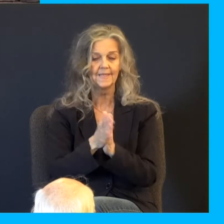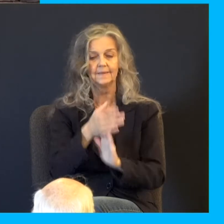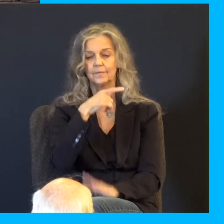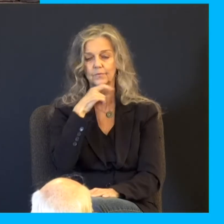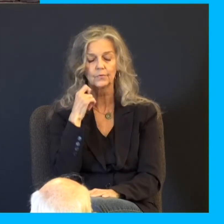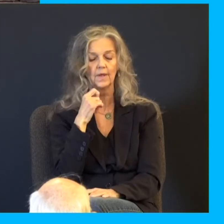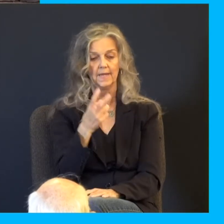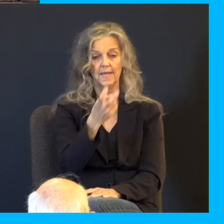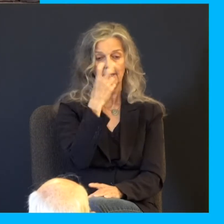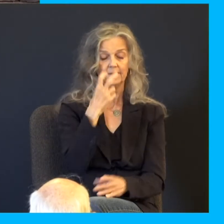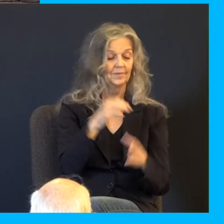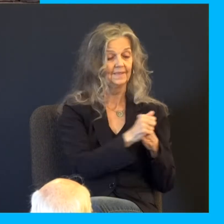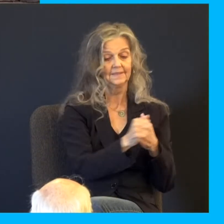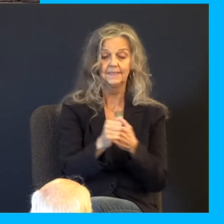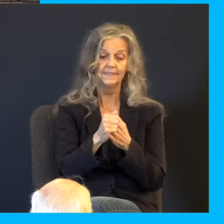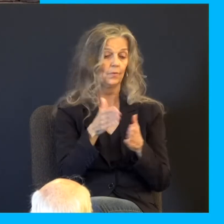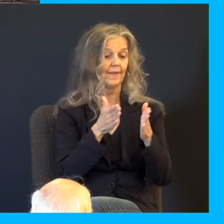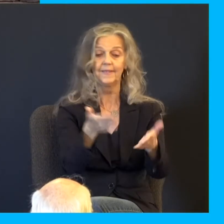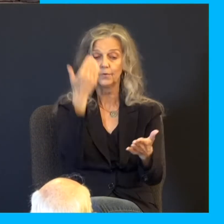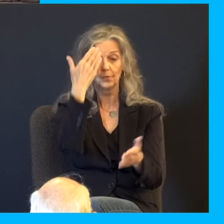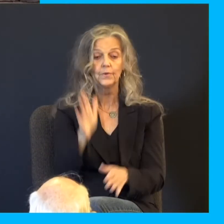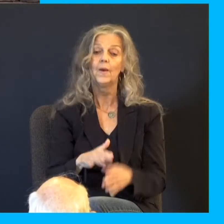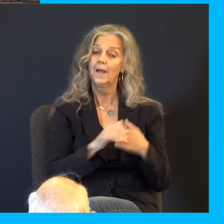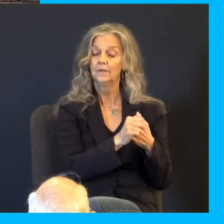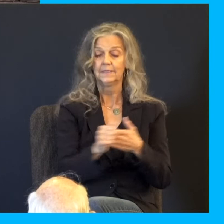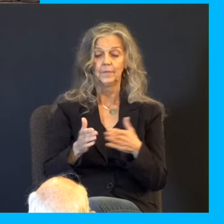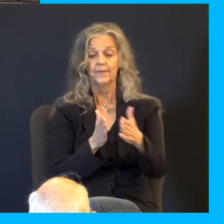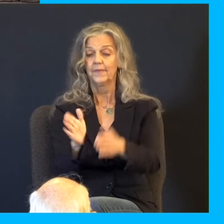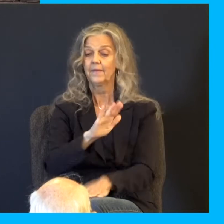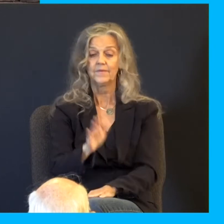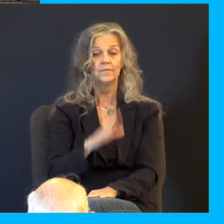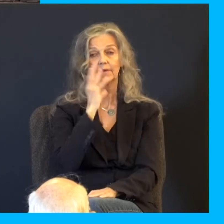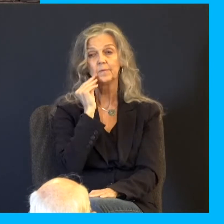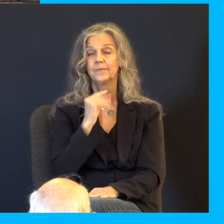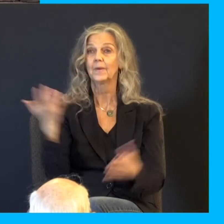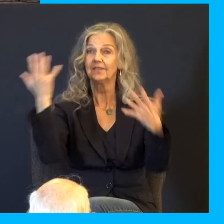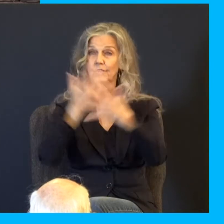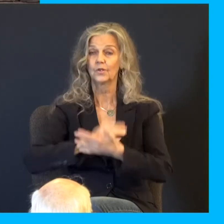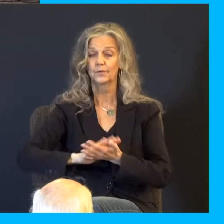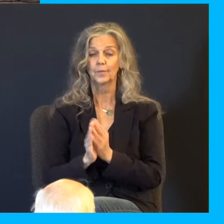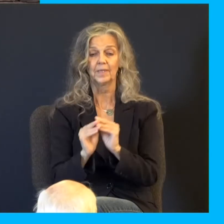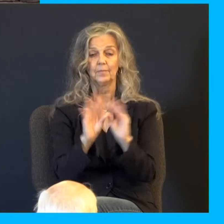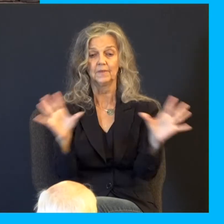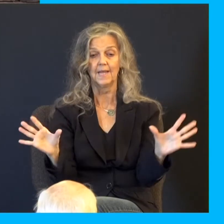by a way that they knew not and I will lead them in paths that they have not known. I will make darkness light before them and crooked things straight.